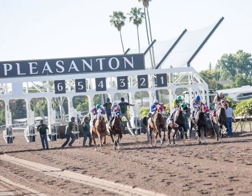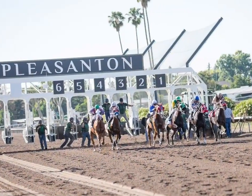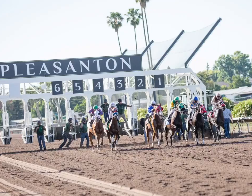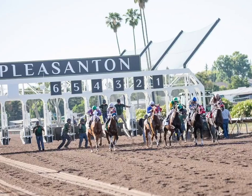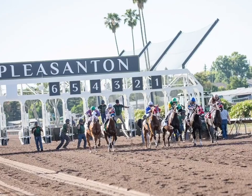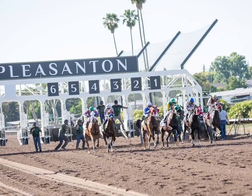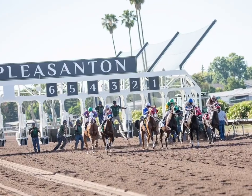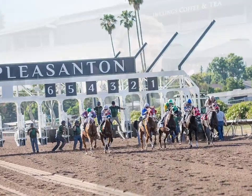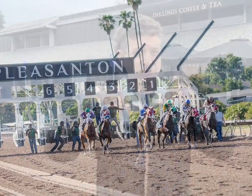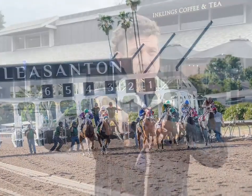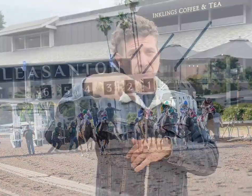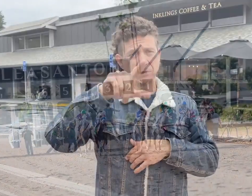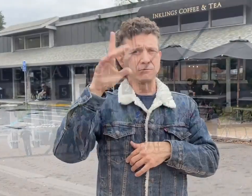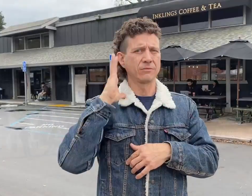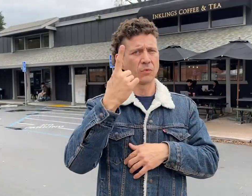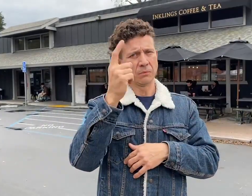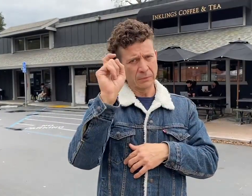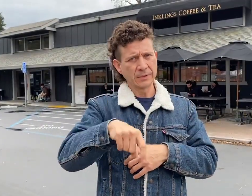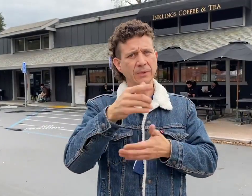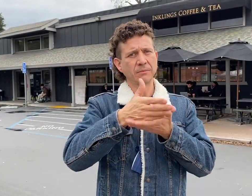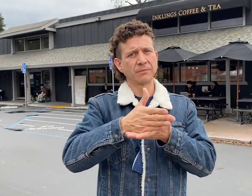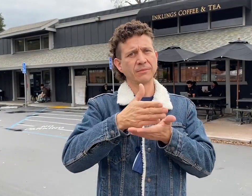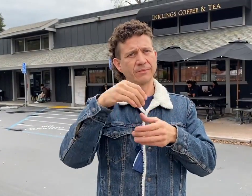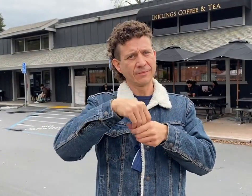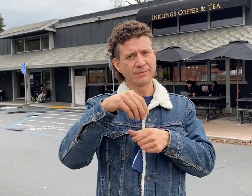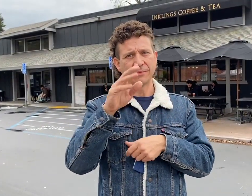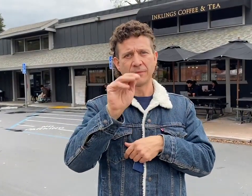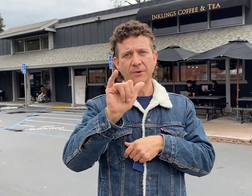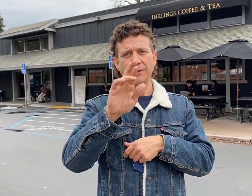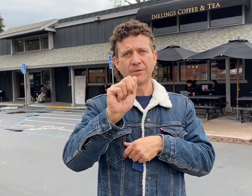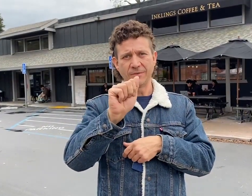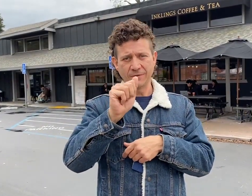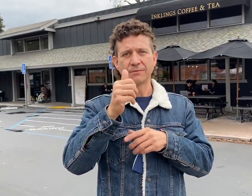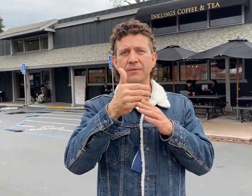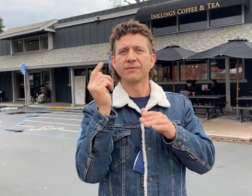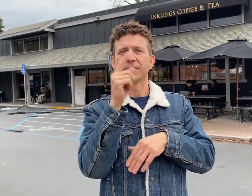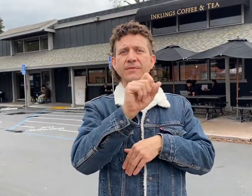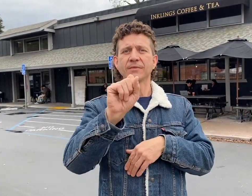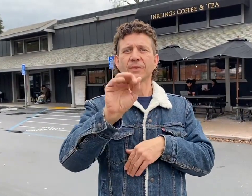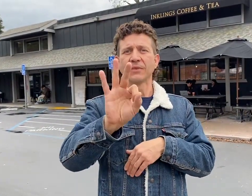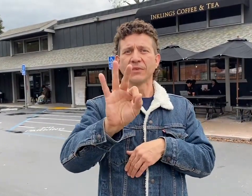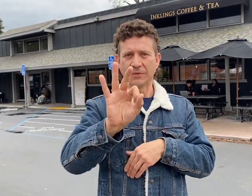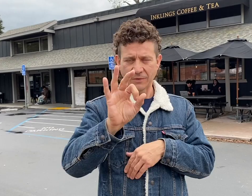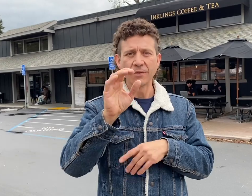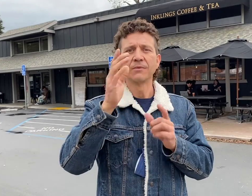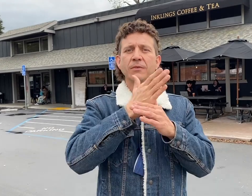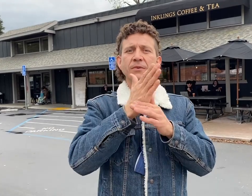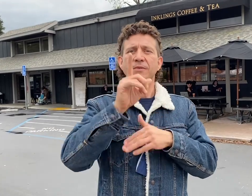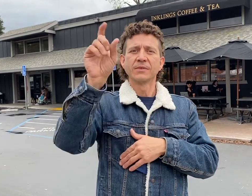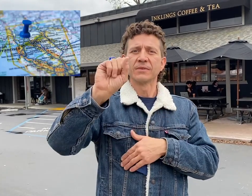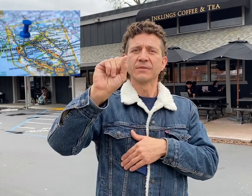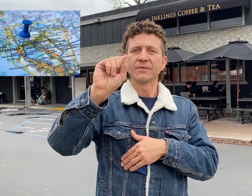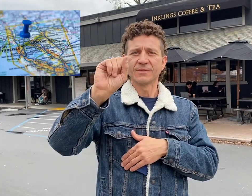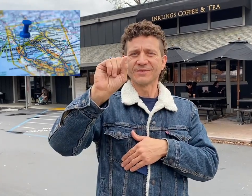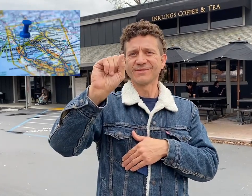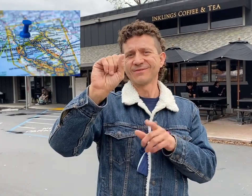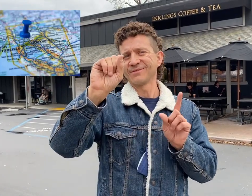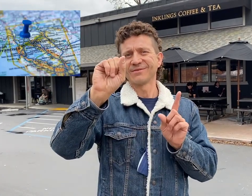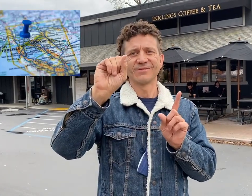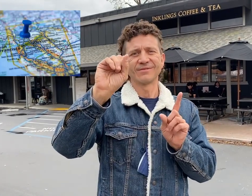This was definitely one of the places to stop in the Bay Area for miners headed to the Santa Cruz Mountains during the